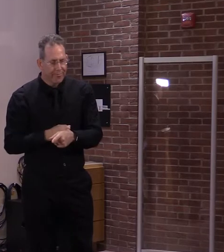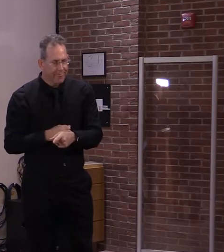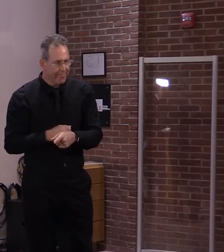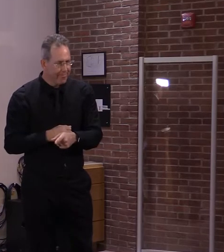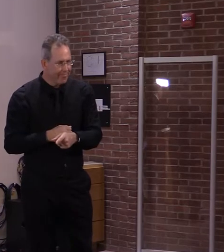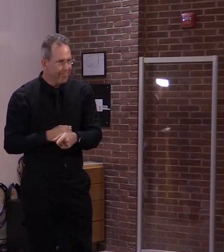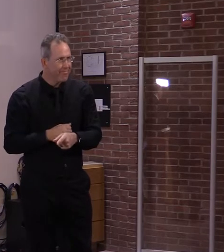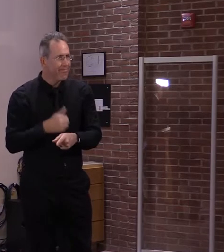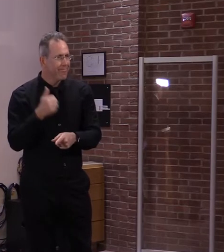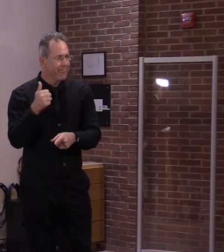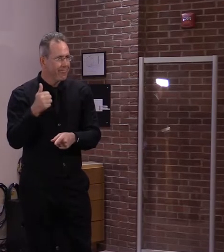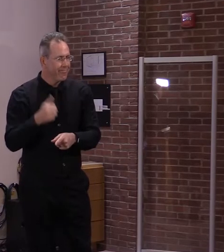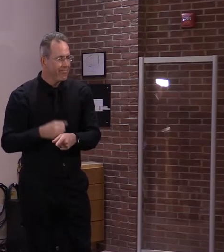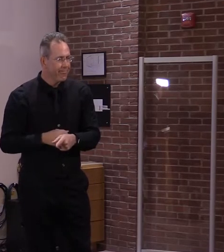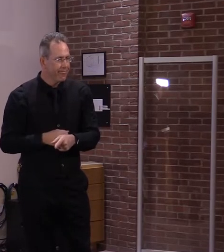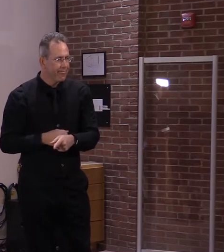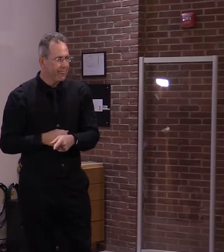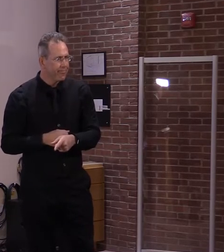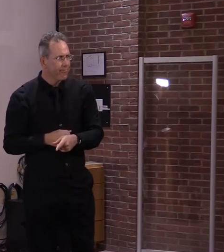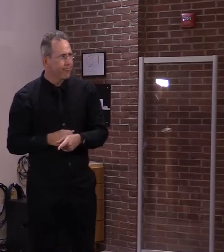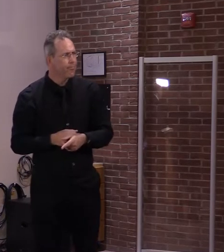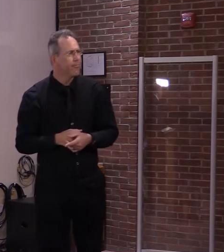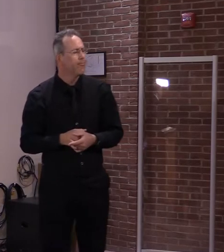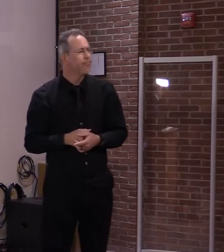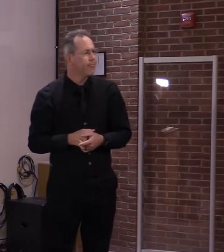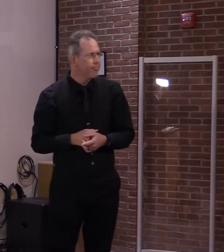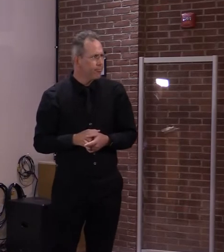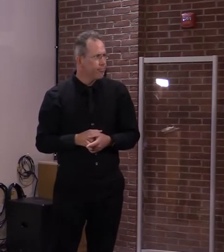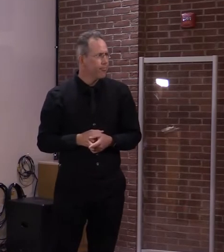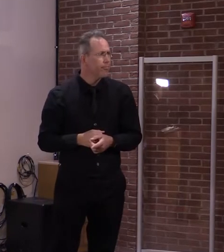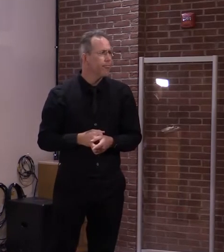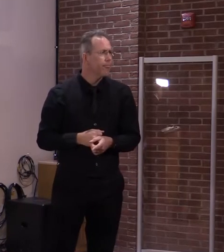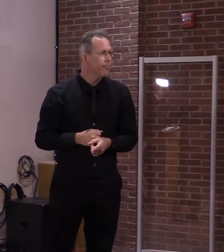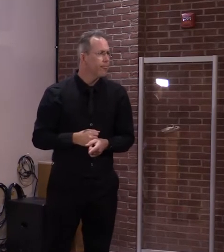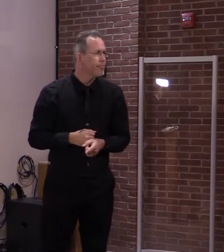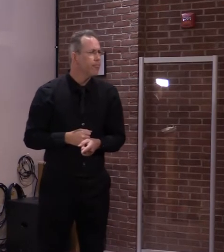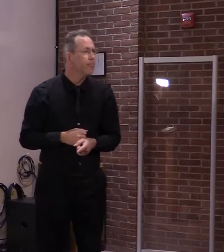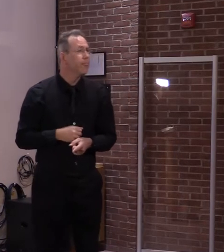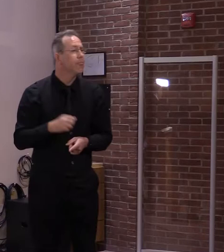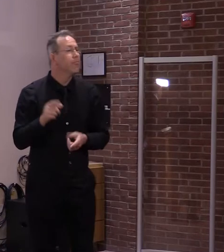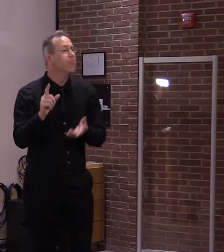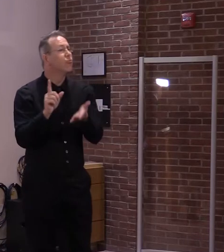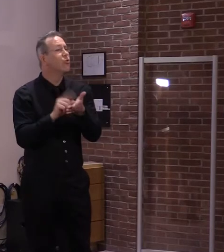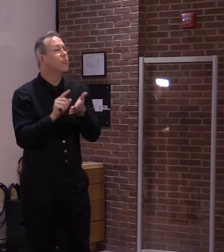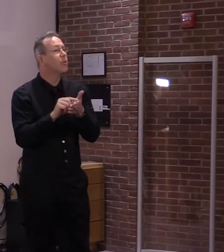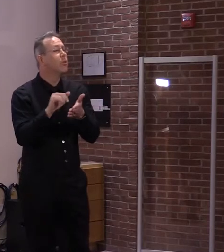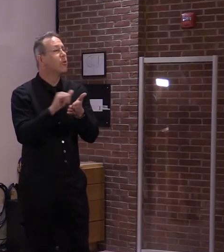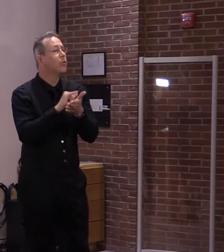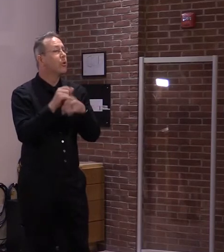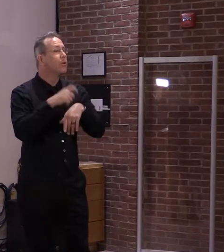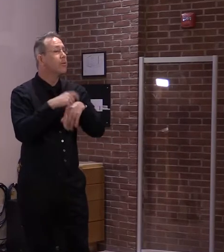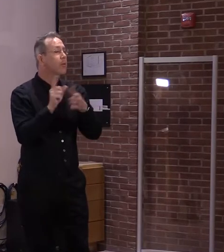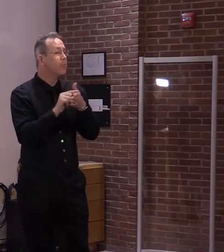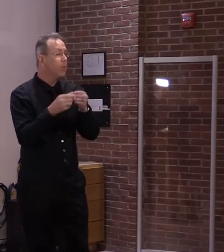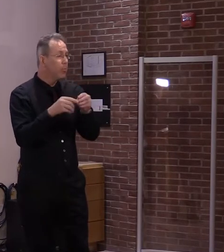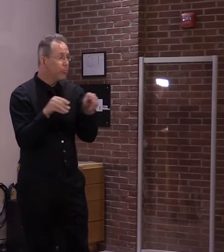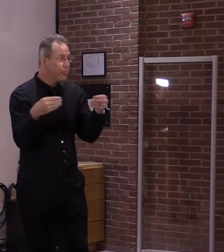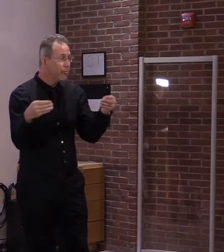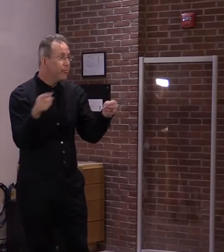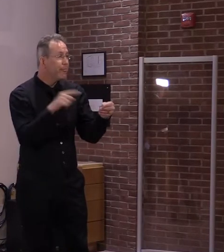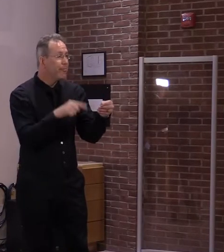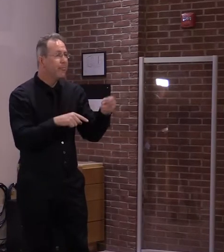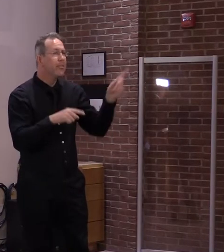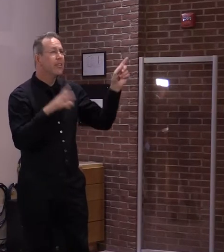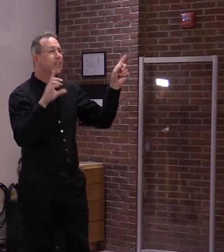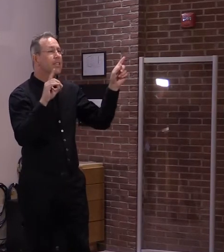Hi. So I'm seeing in the New York Times just moments ago, the CDC updated its guidance on masks for